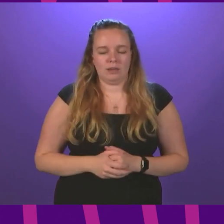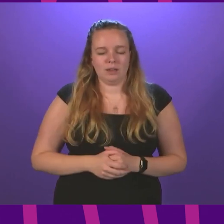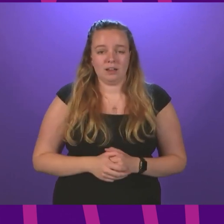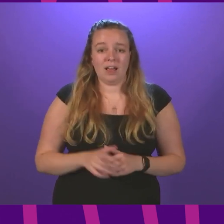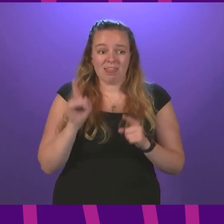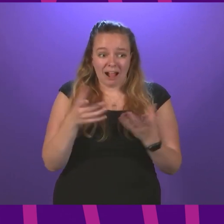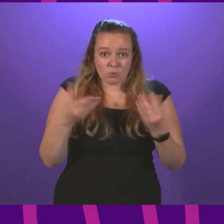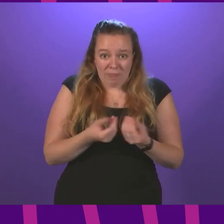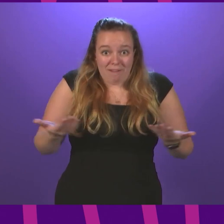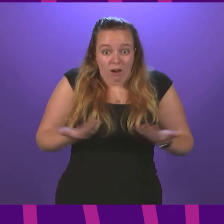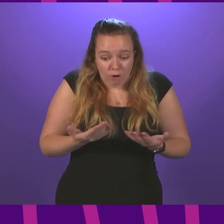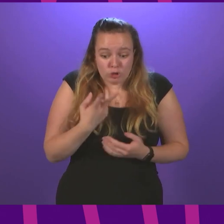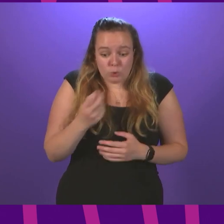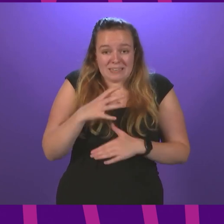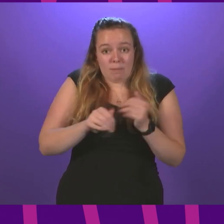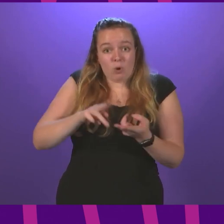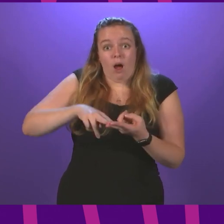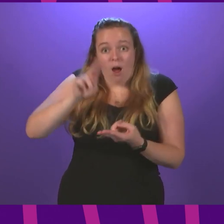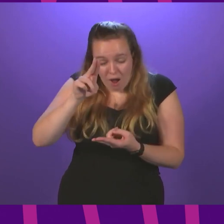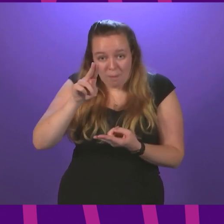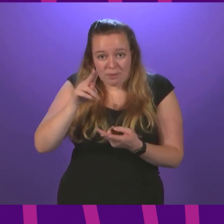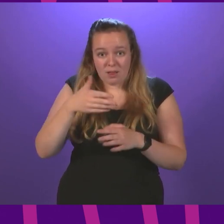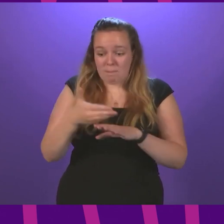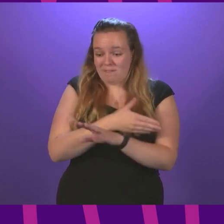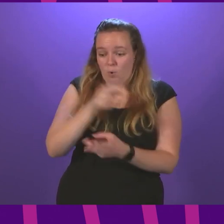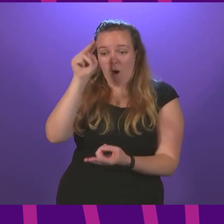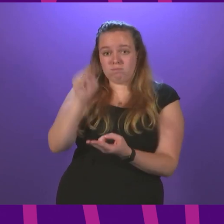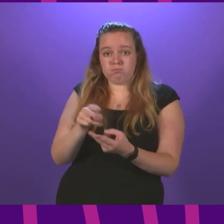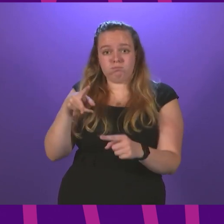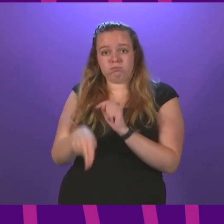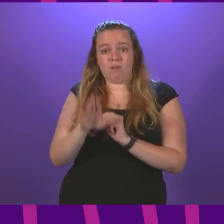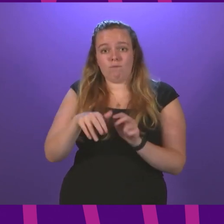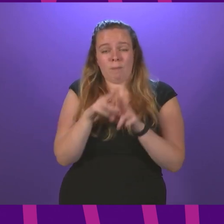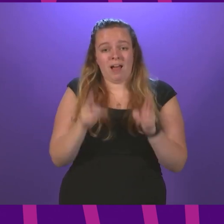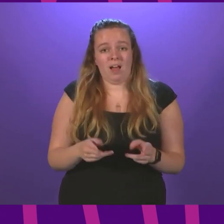That's with the current £20 uplift before a penny is taken off these households.